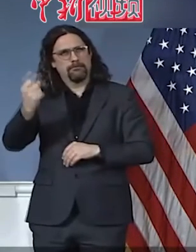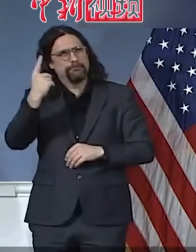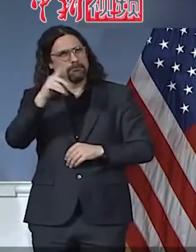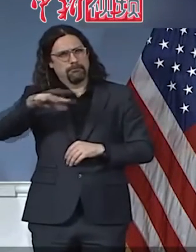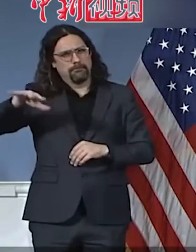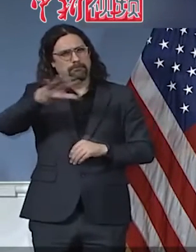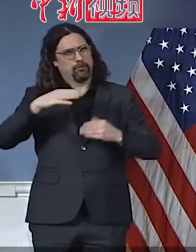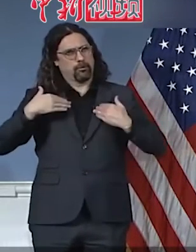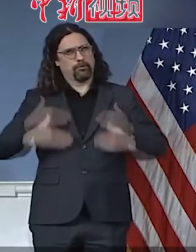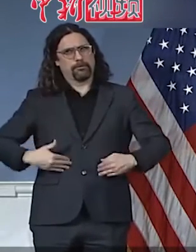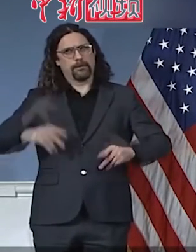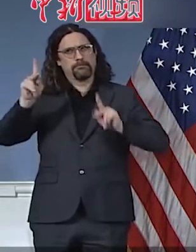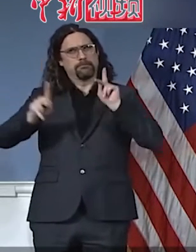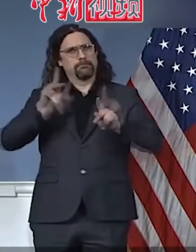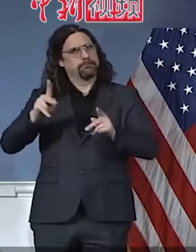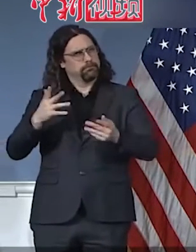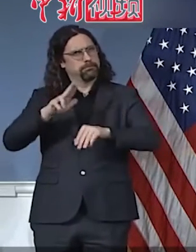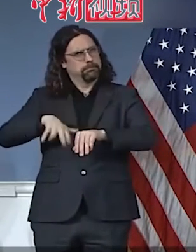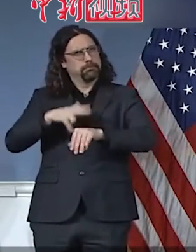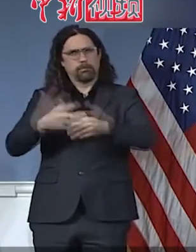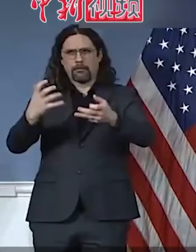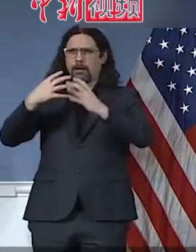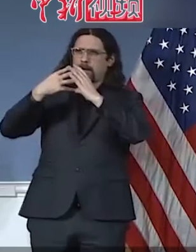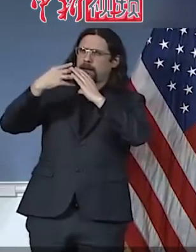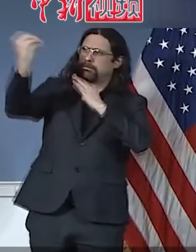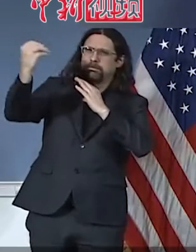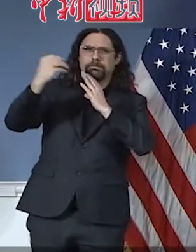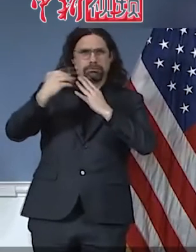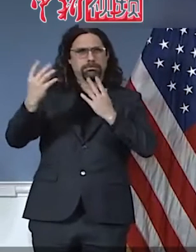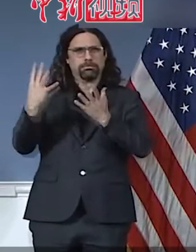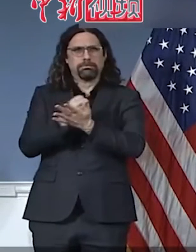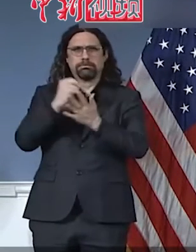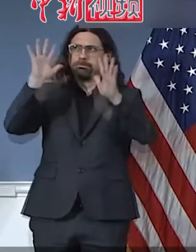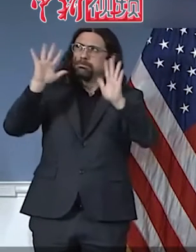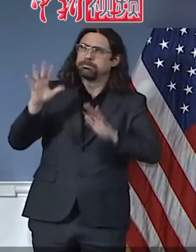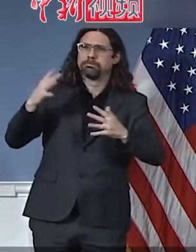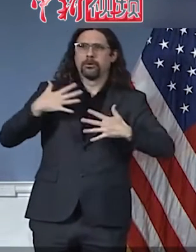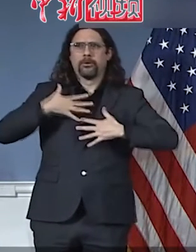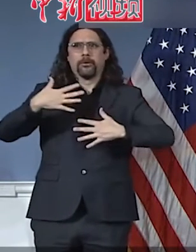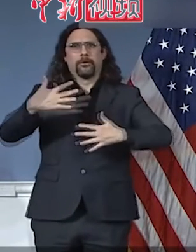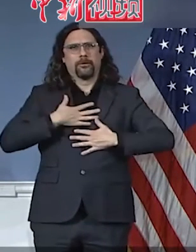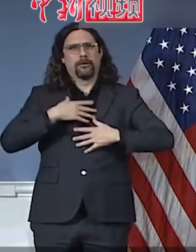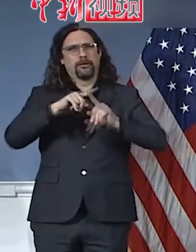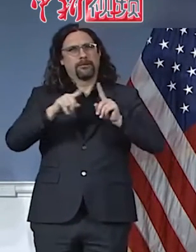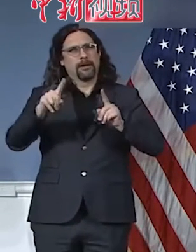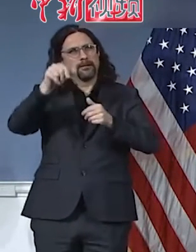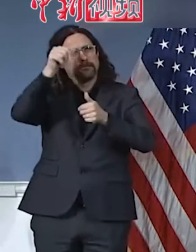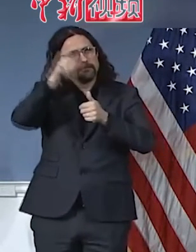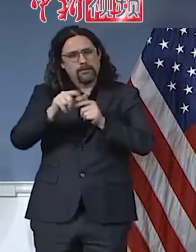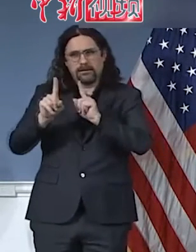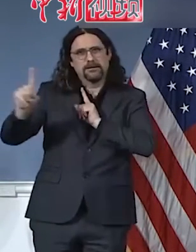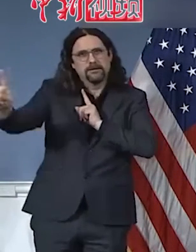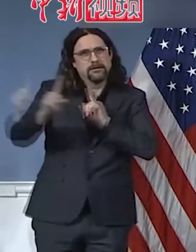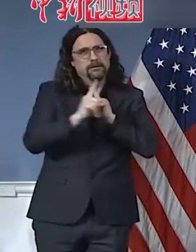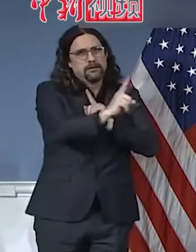distancing it is all about protecting ourselves and our families and each other when we say you can go out for some